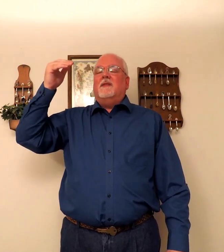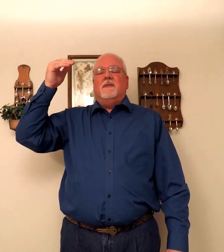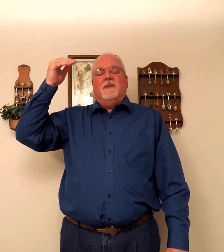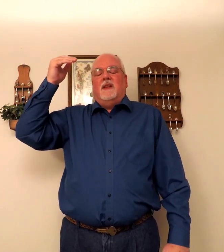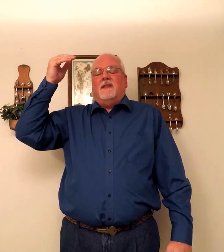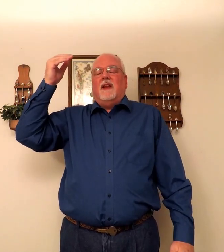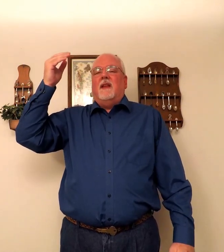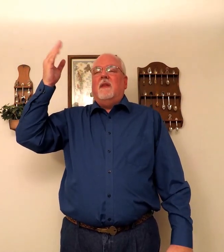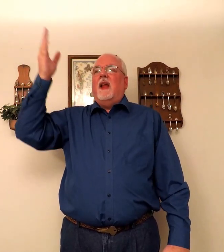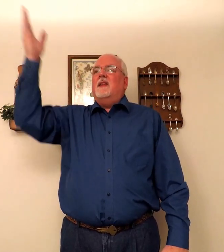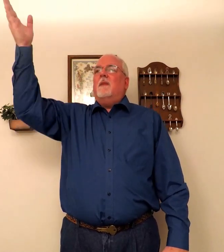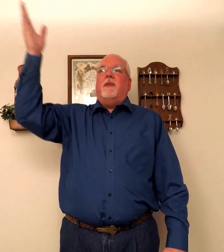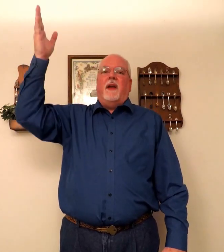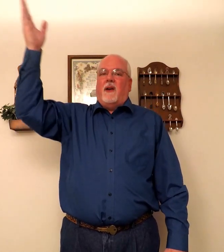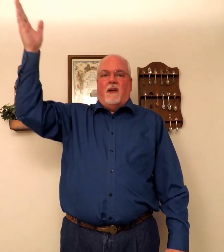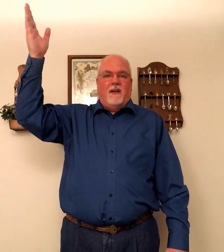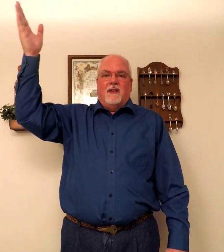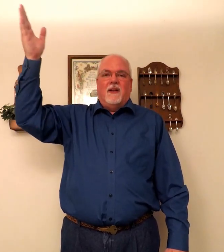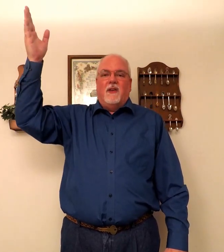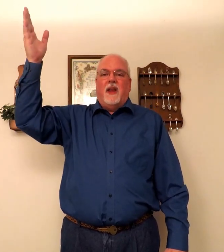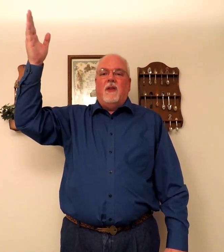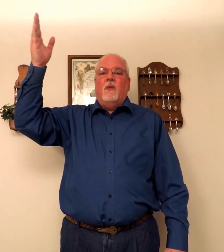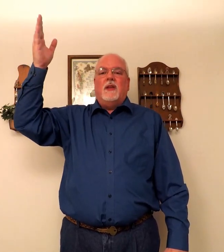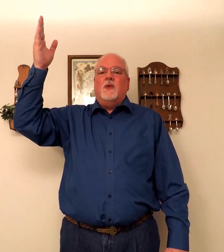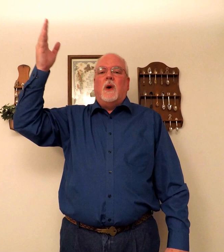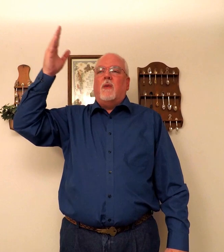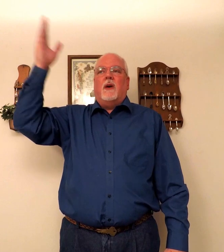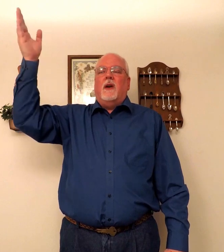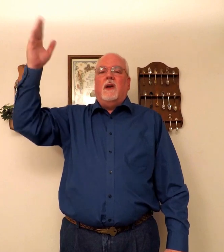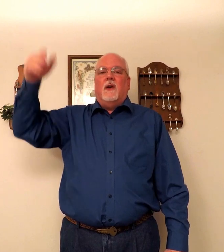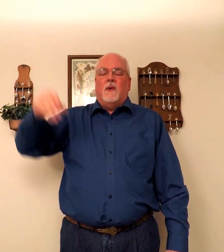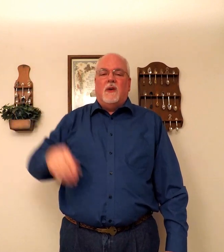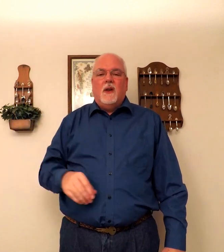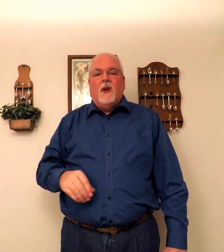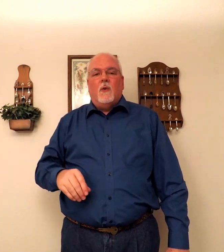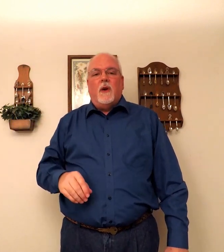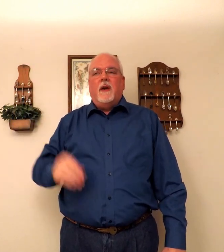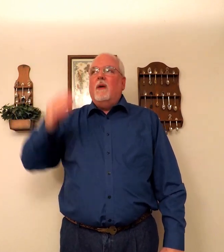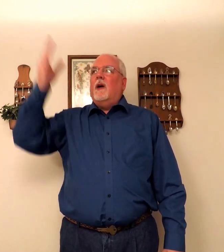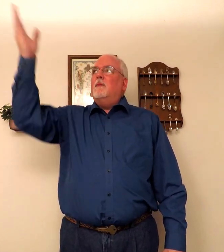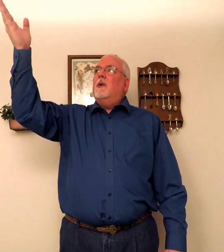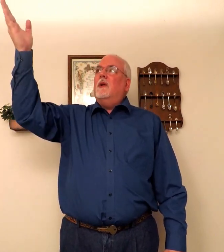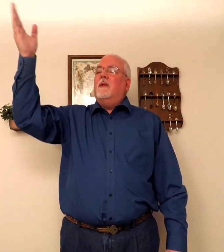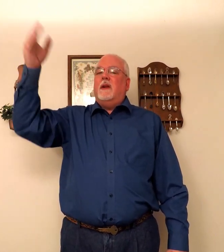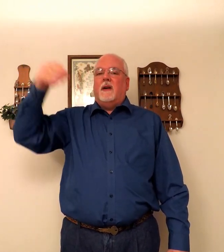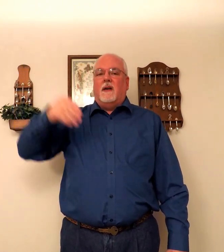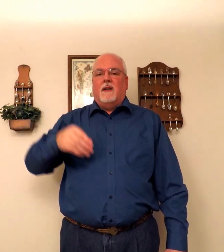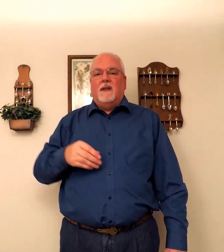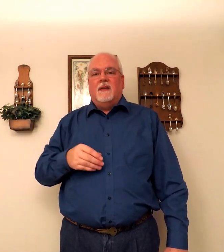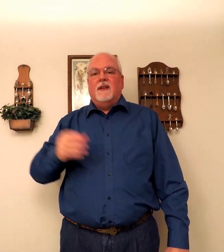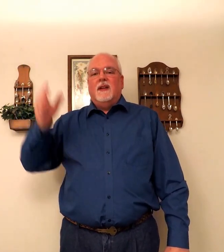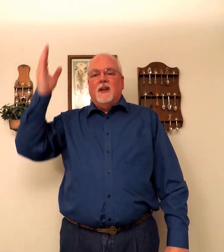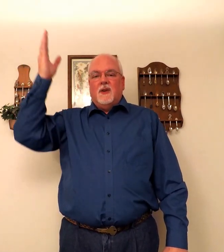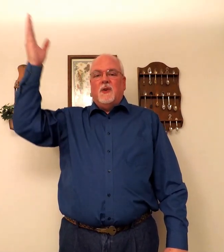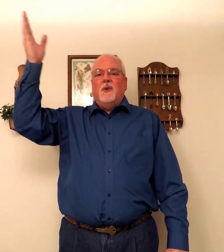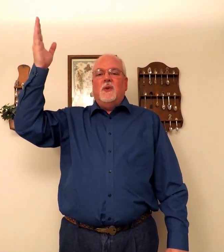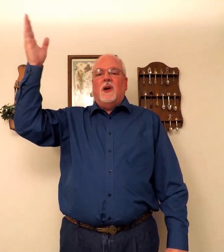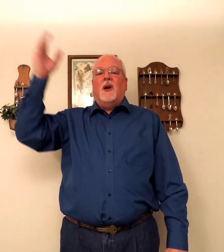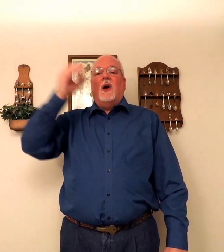Just. It's up there. Okay? This is where we're going to go. Where are you going? We're going over there. To a